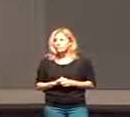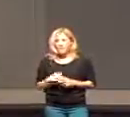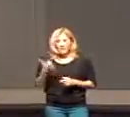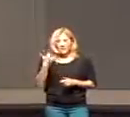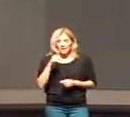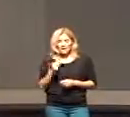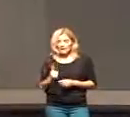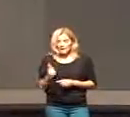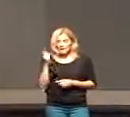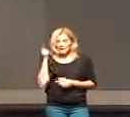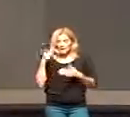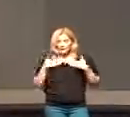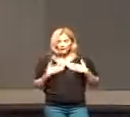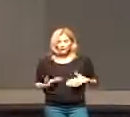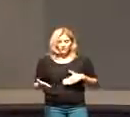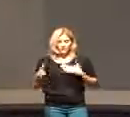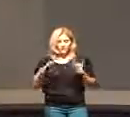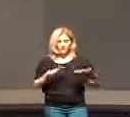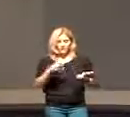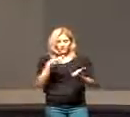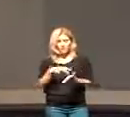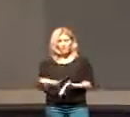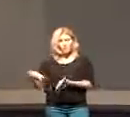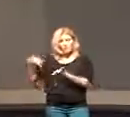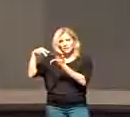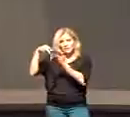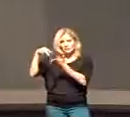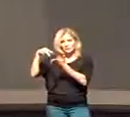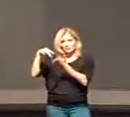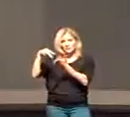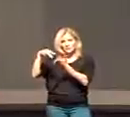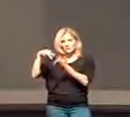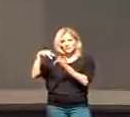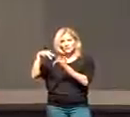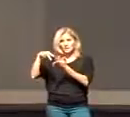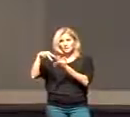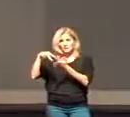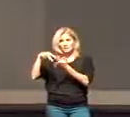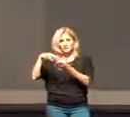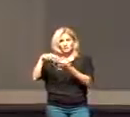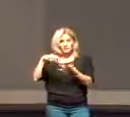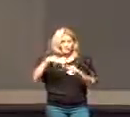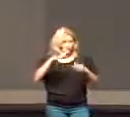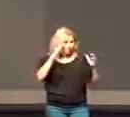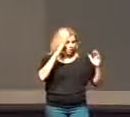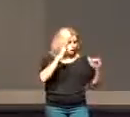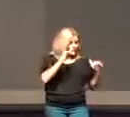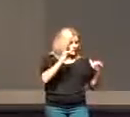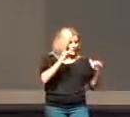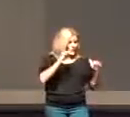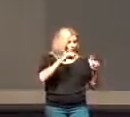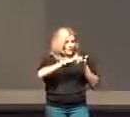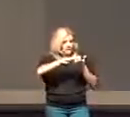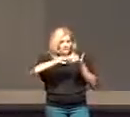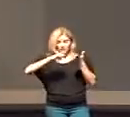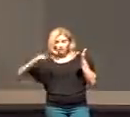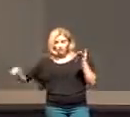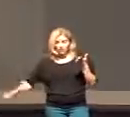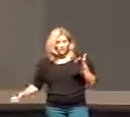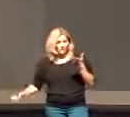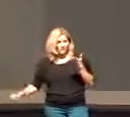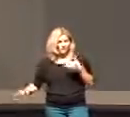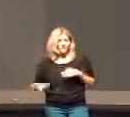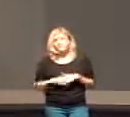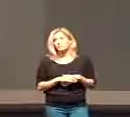the physical death of Jesus and the bodily resurrection of Jesus rips the hope that we have for eternal life